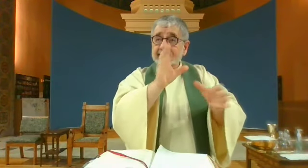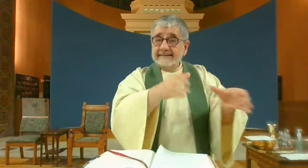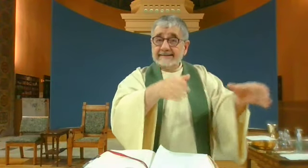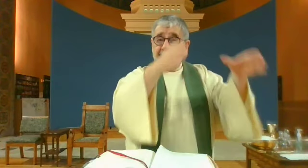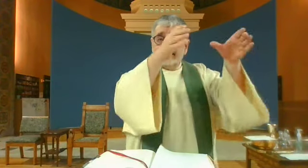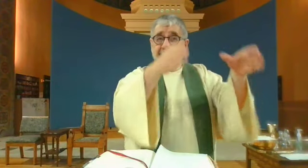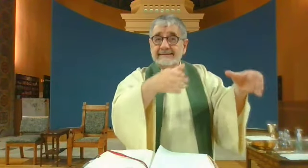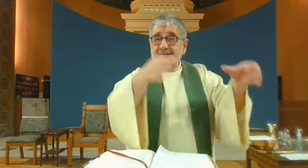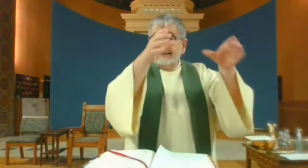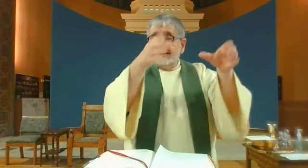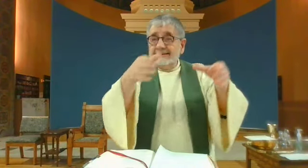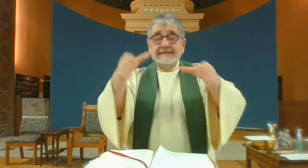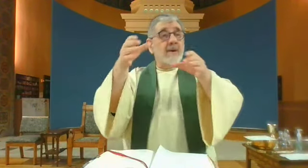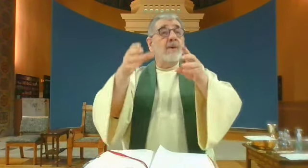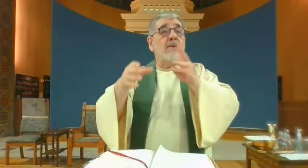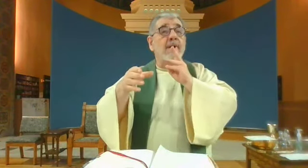And there were the six jugs of water.